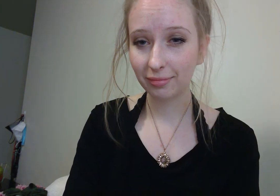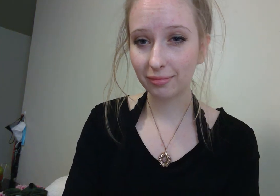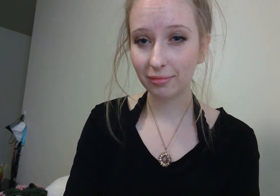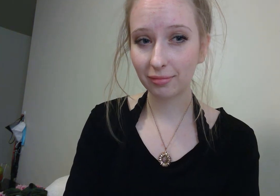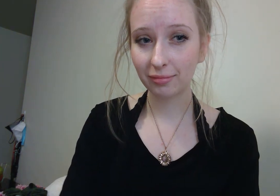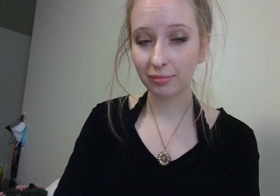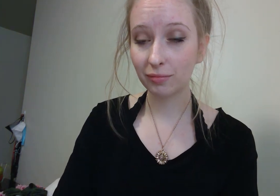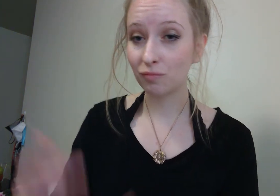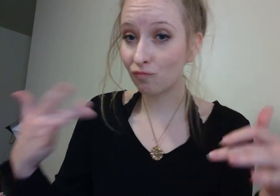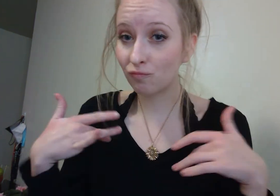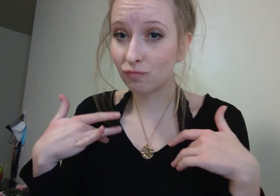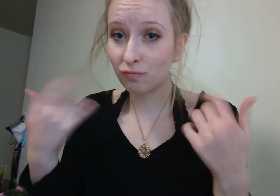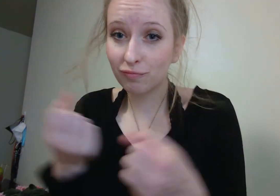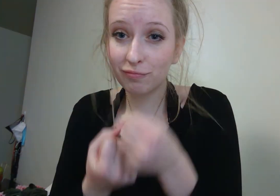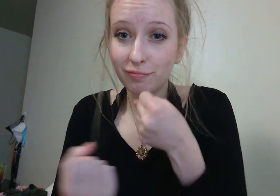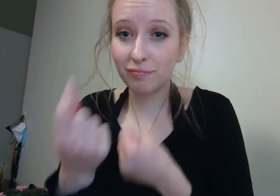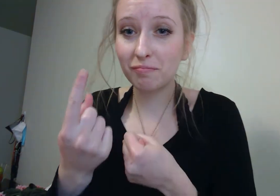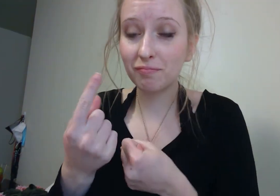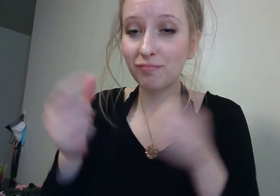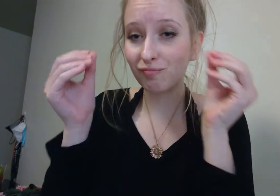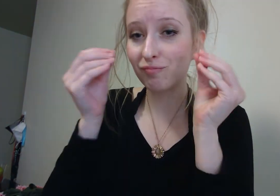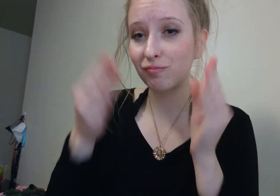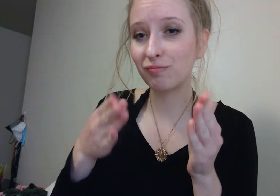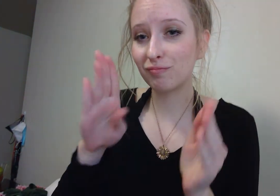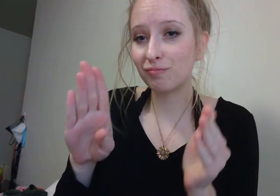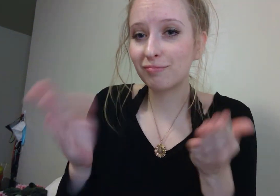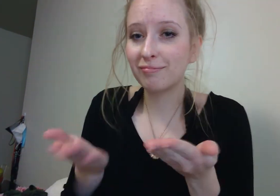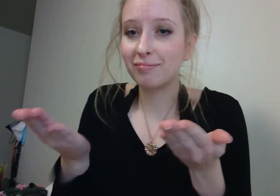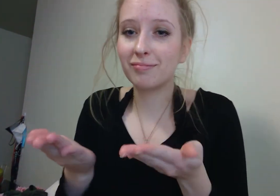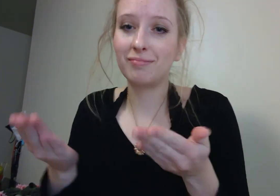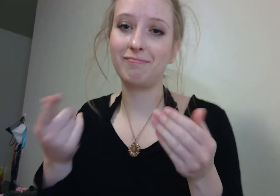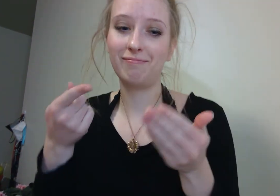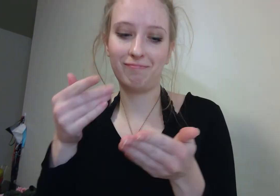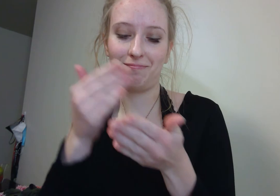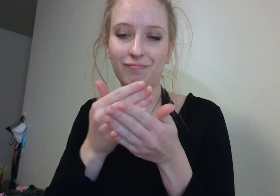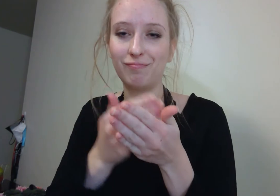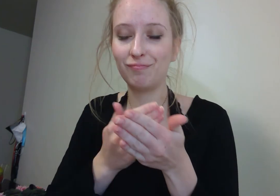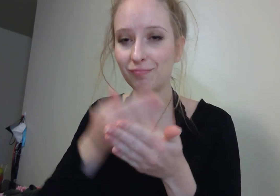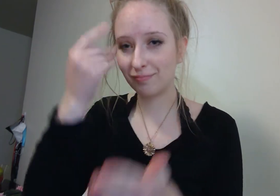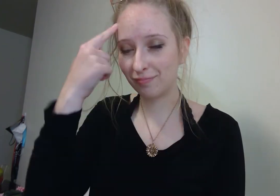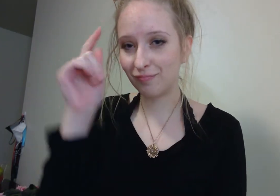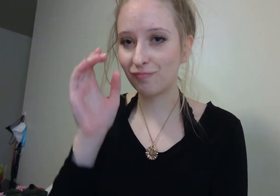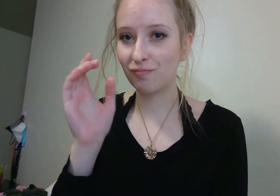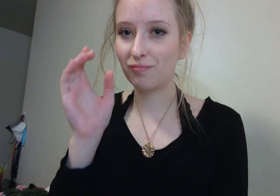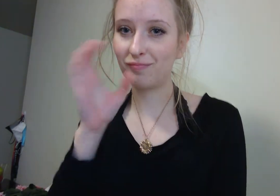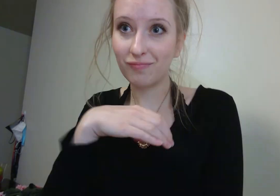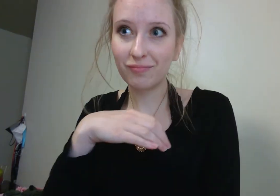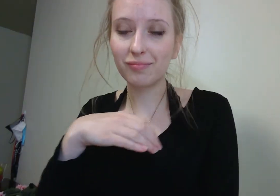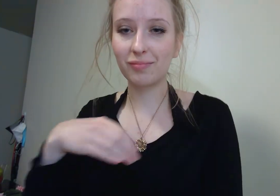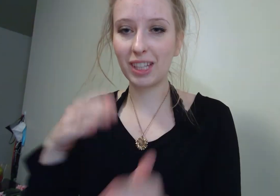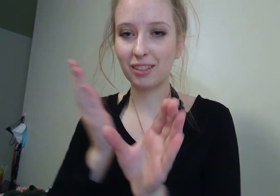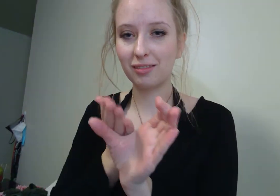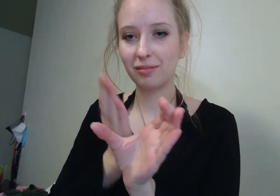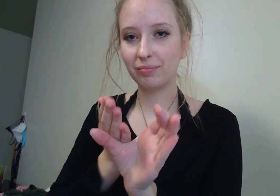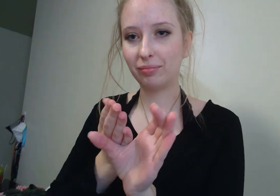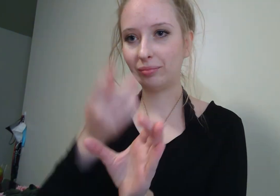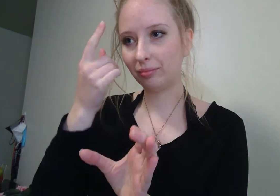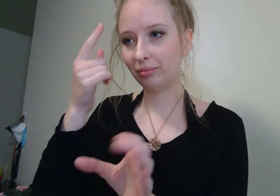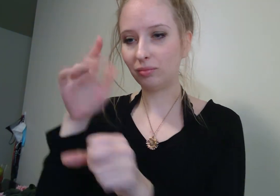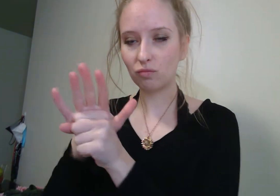Yo, what's up everybody, Professor V here and this is the lecture for Abnormal Psychology, Chapter 4, Stress-Related Disorders. And, rolling